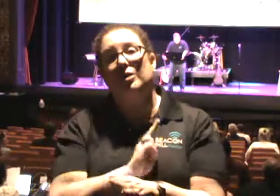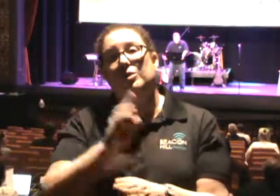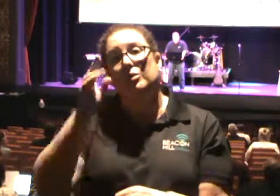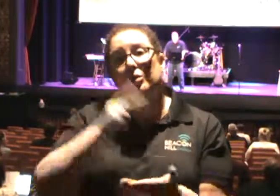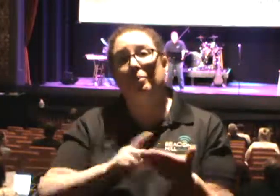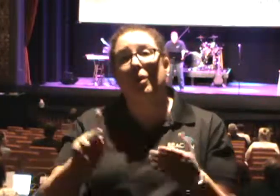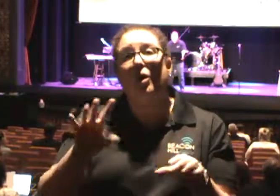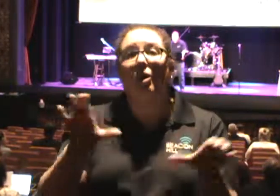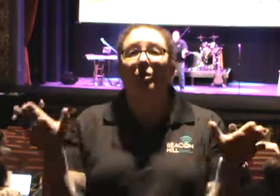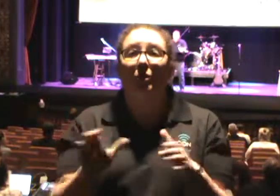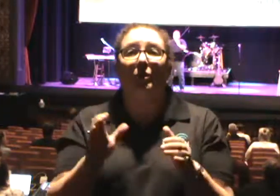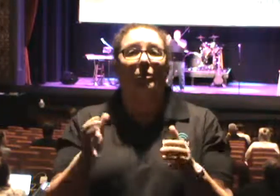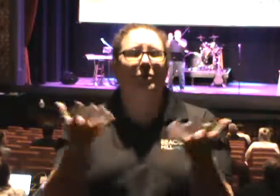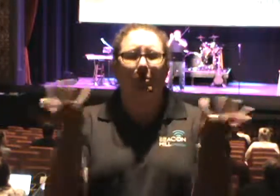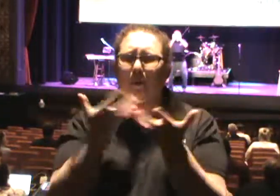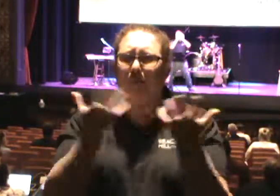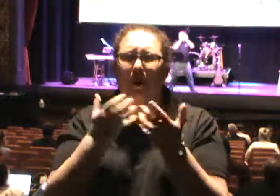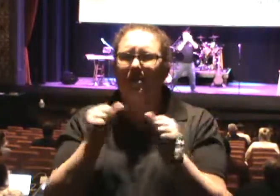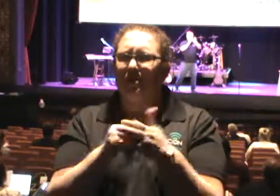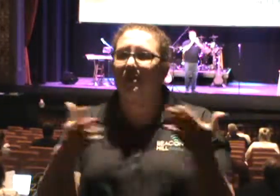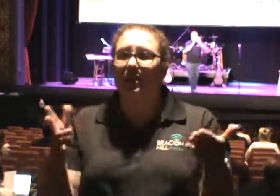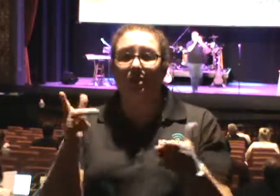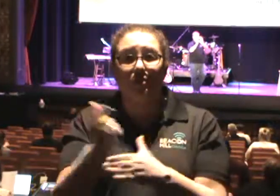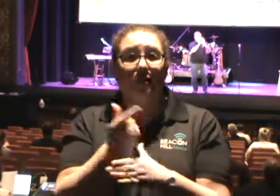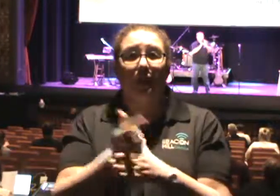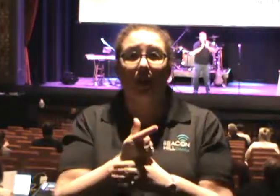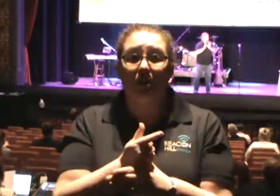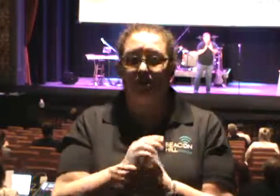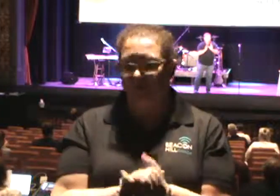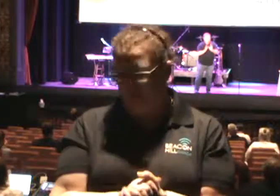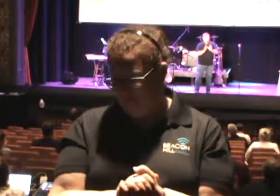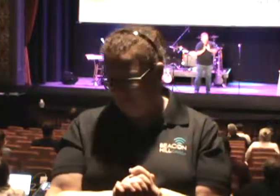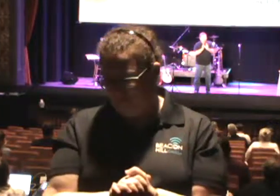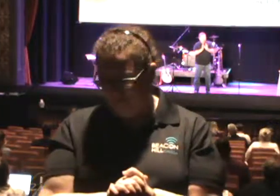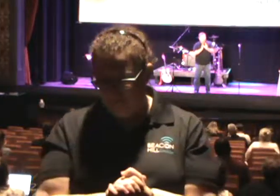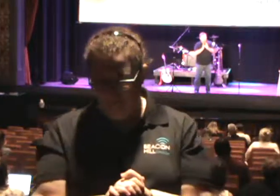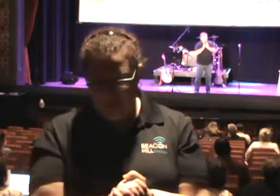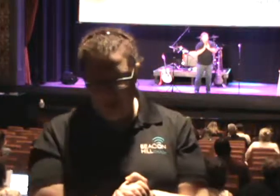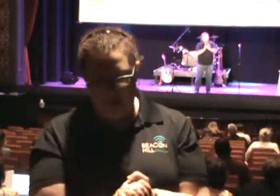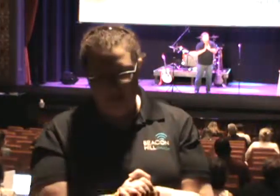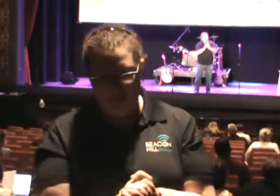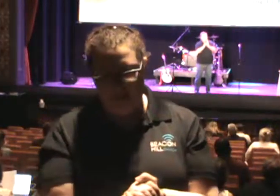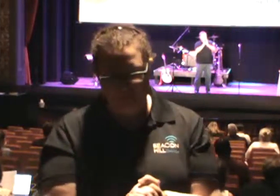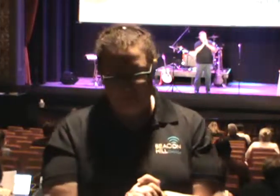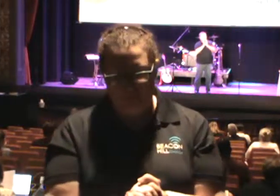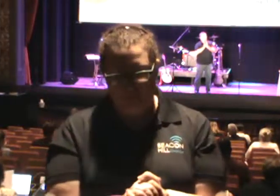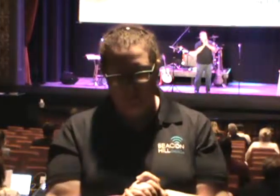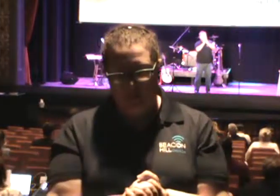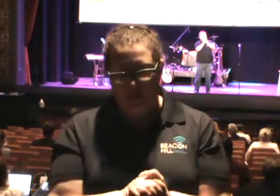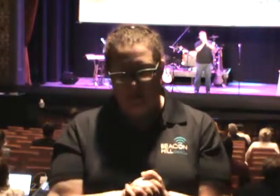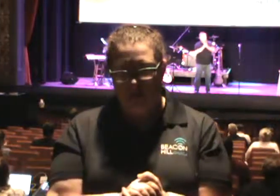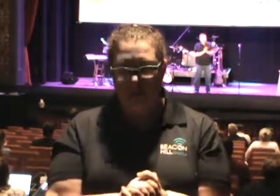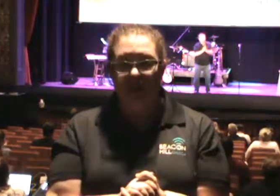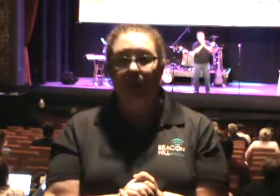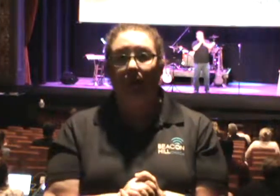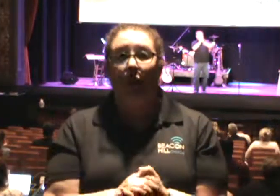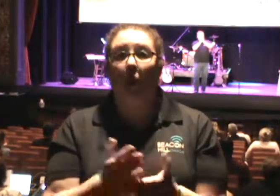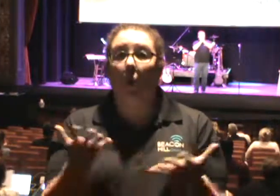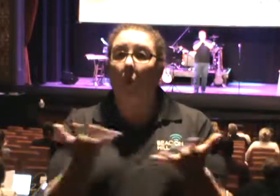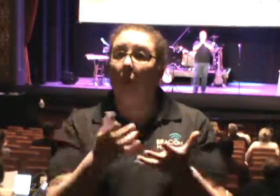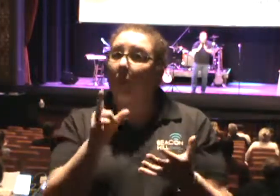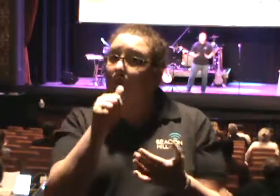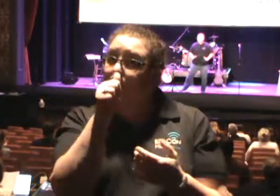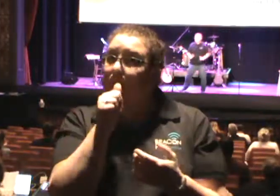amazing things for the gospel. He broke barriers from the gospel of Jesus Christ like no one's business. And what was the secret